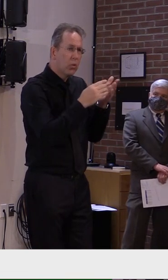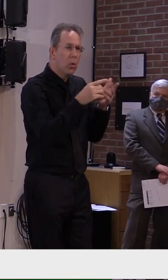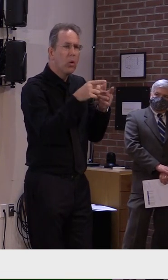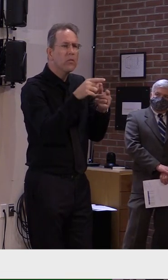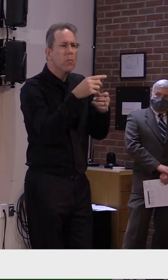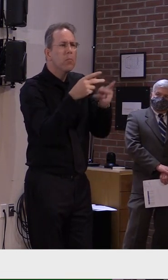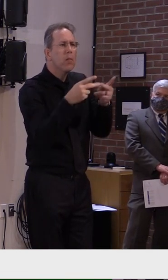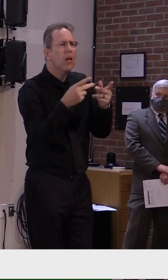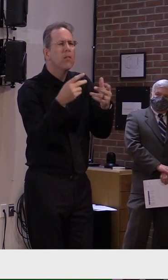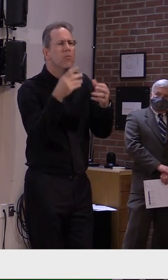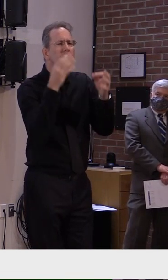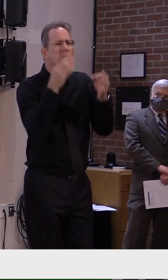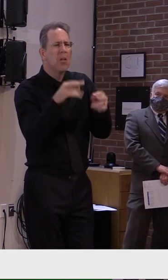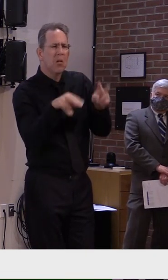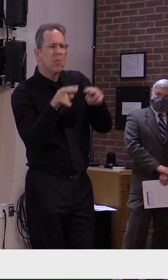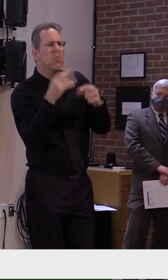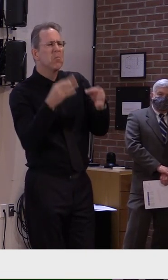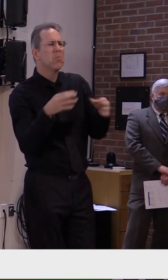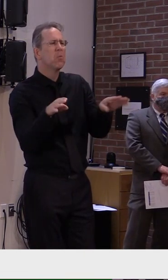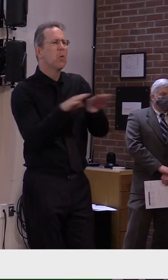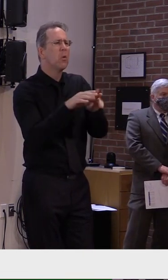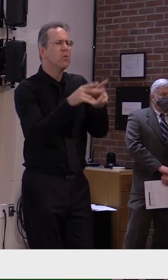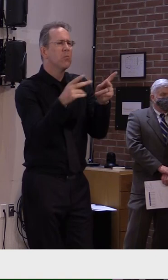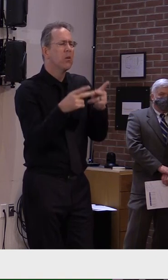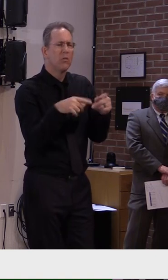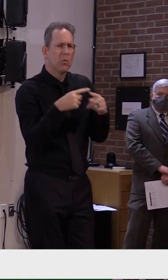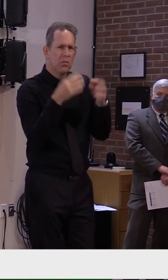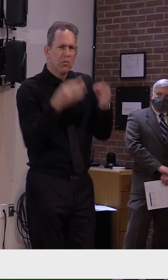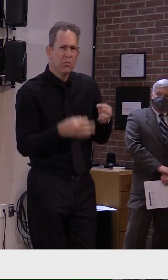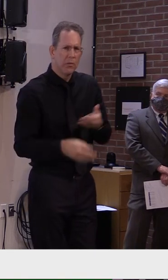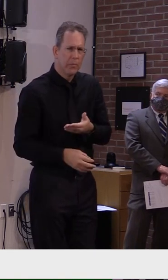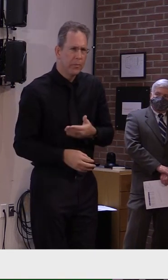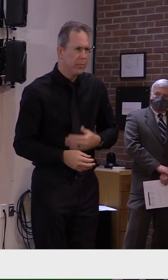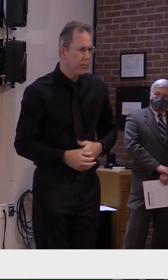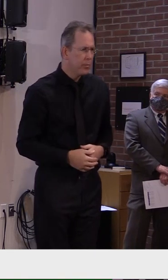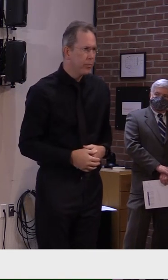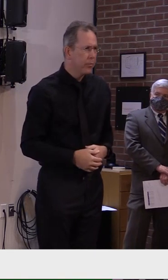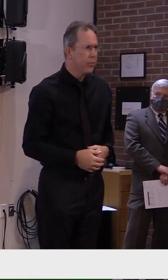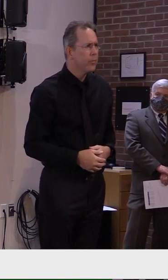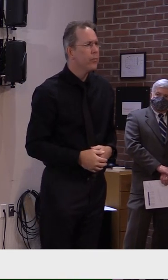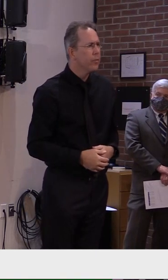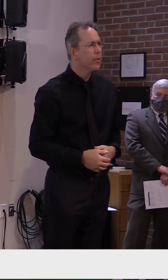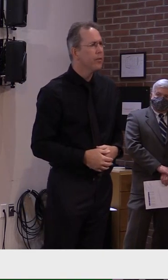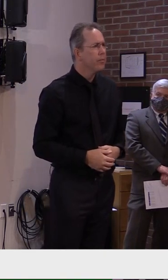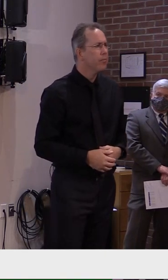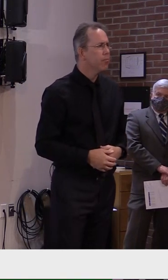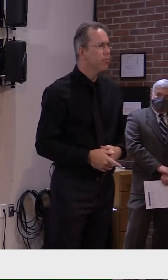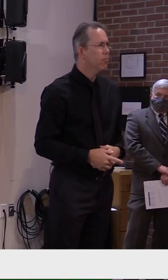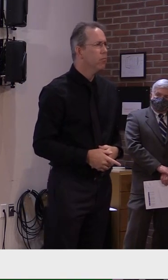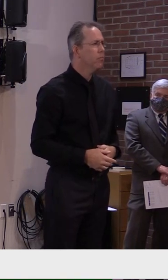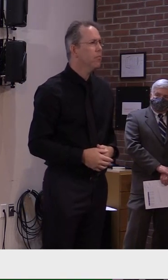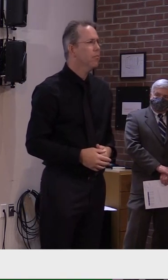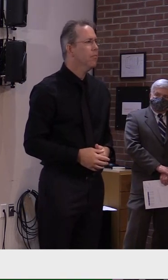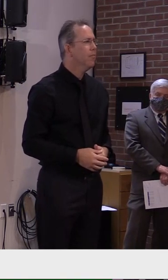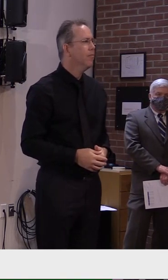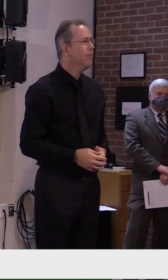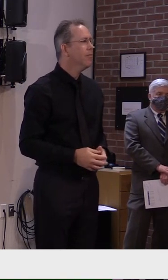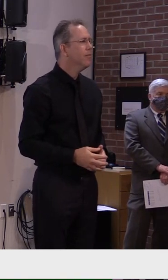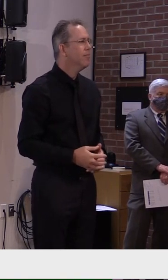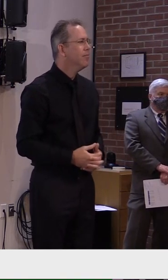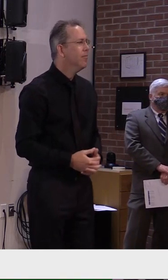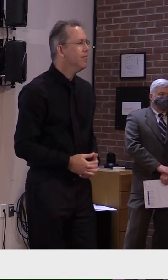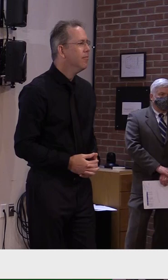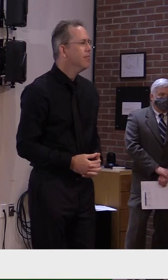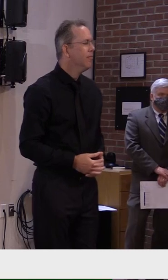probably back to where we were pre-spike. We were on a path that I think was acceptable. It was inching up a bit,